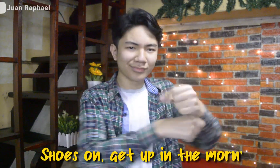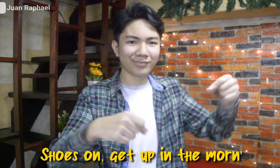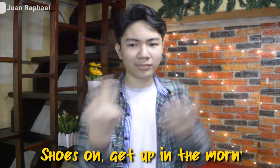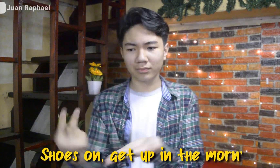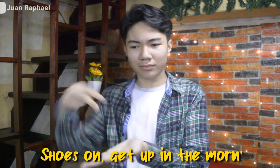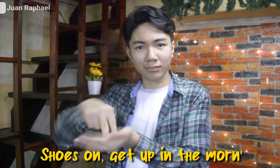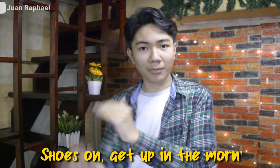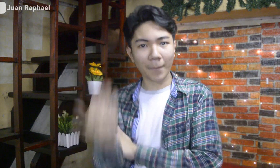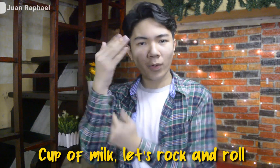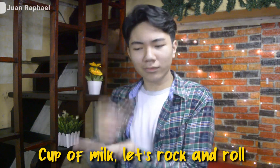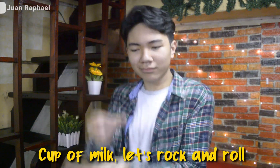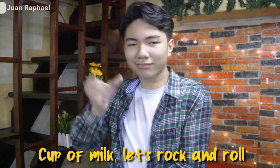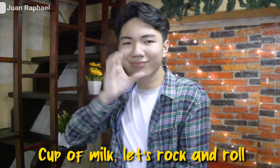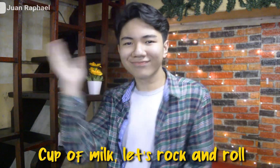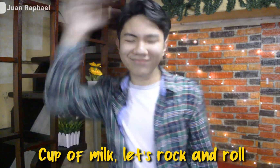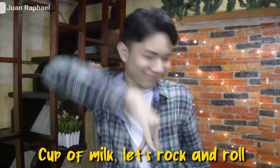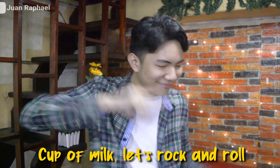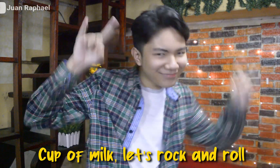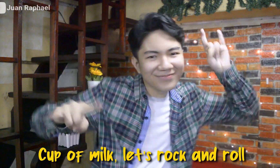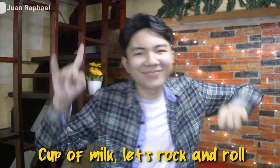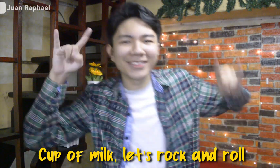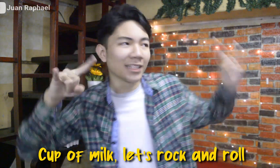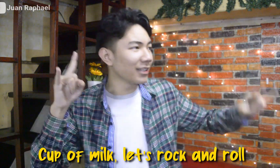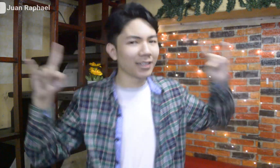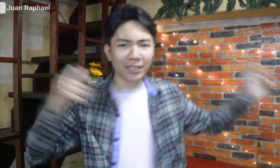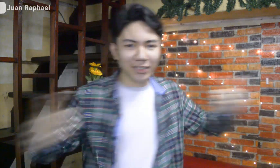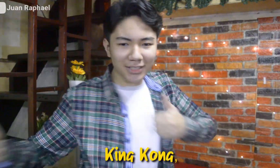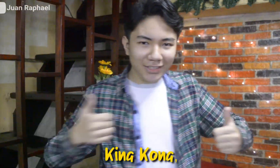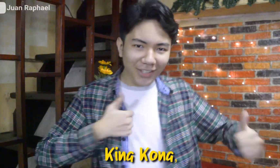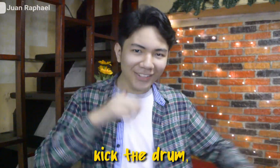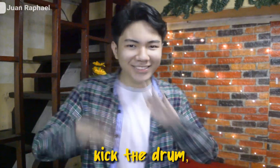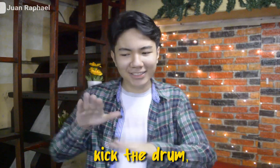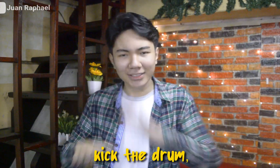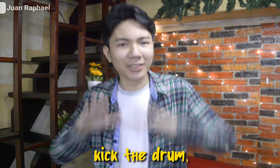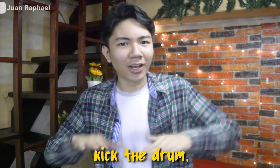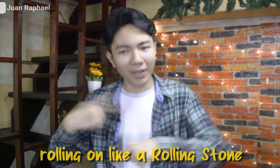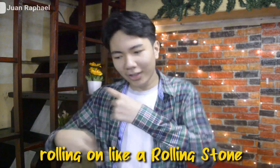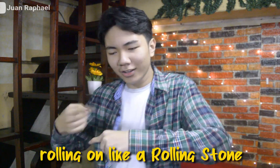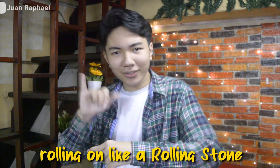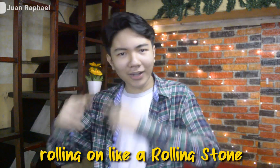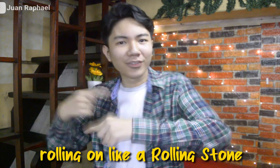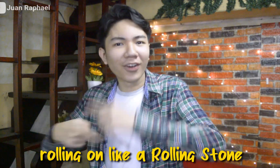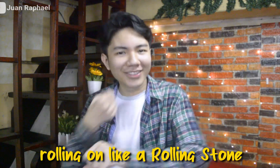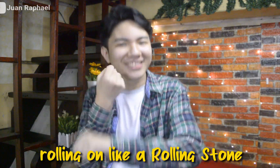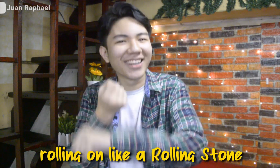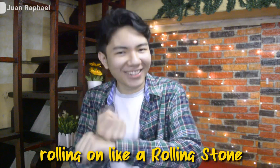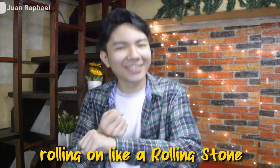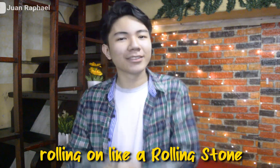Shoes on, get up in the moon, cup of milk, let's rock and roll King girl, kick the drum, rolling on like a rolling stone